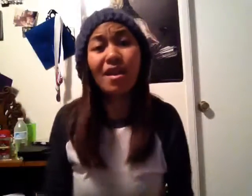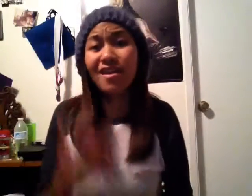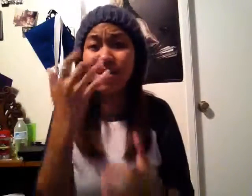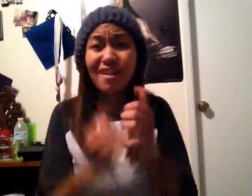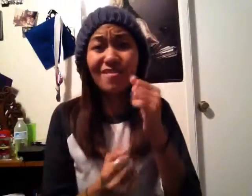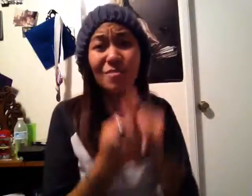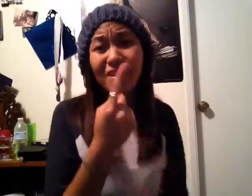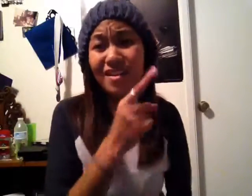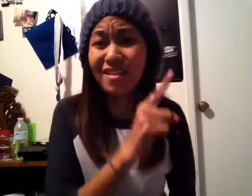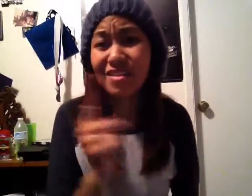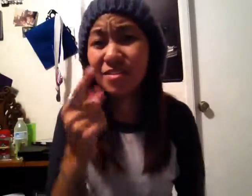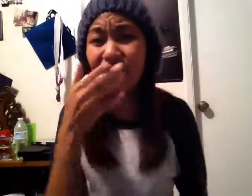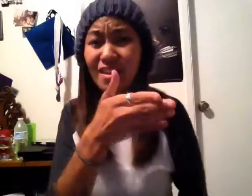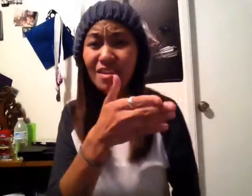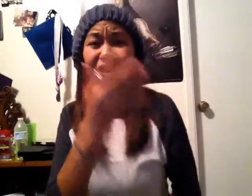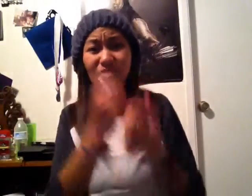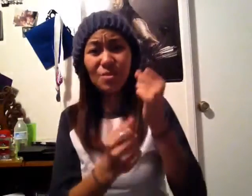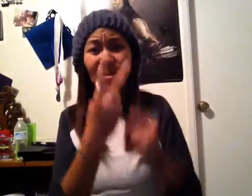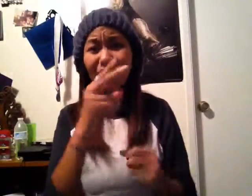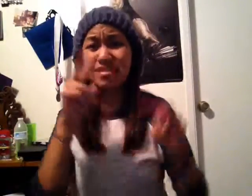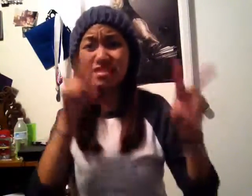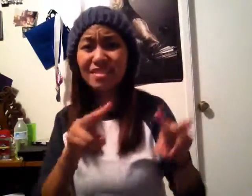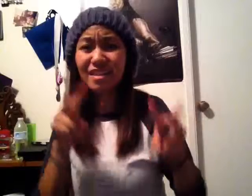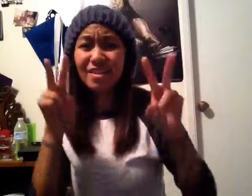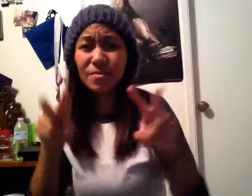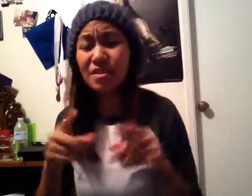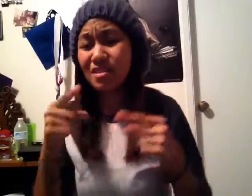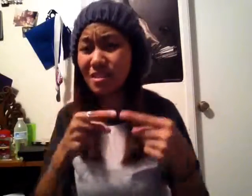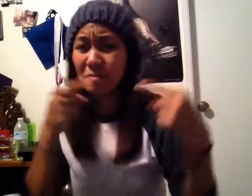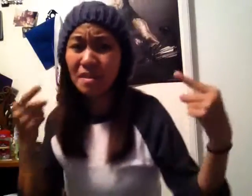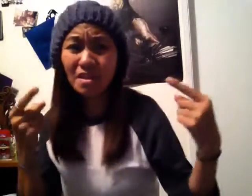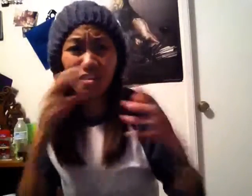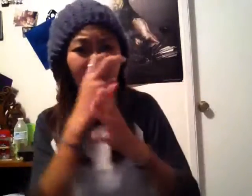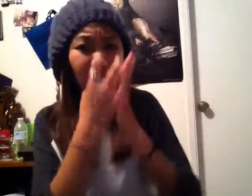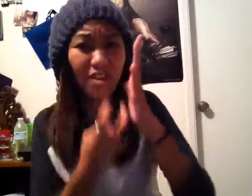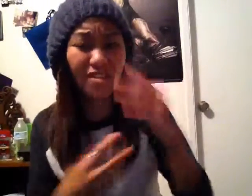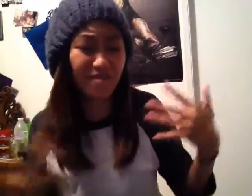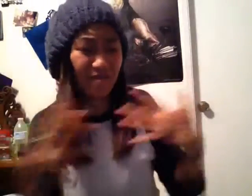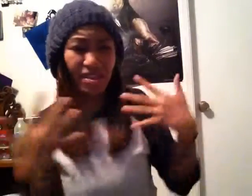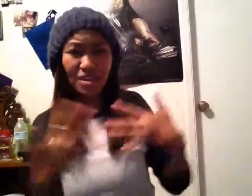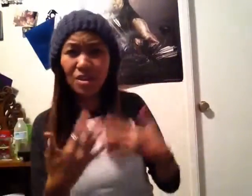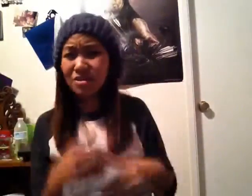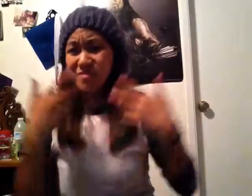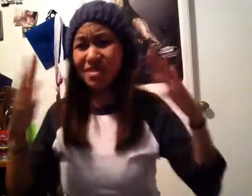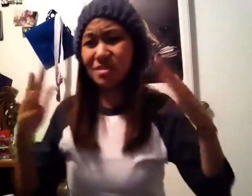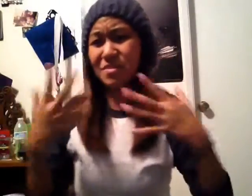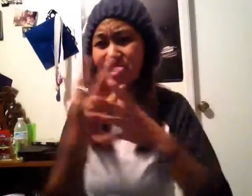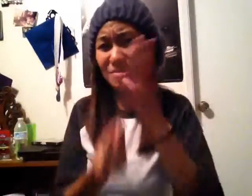Everybody's been there Everybody's been stared down by the enemy Falling for the fear and going to disappear and